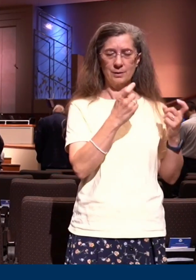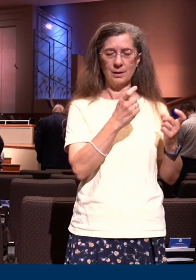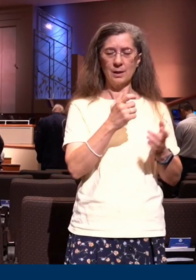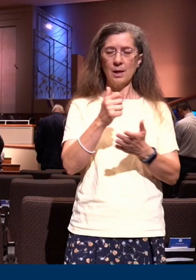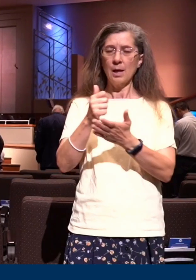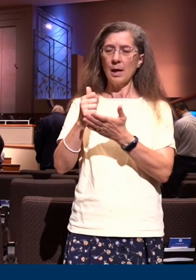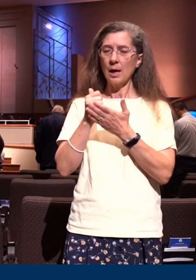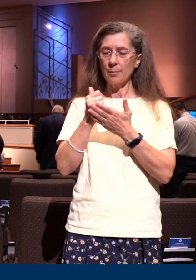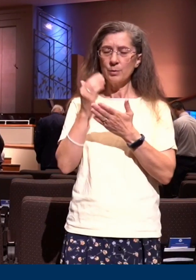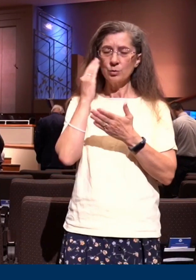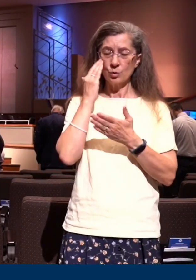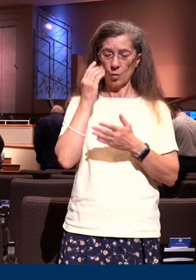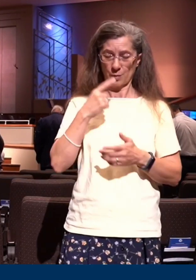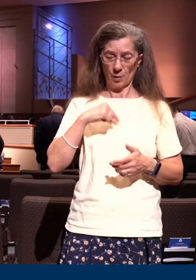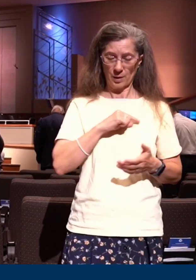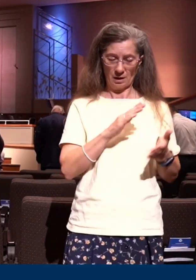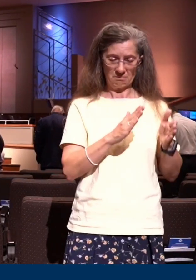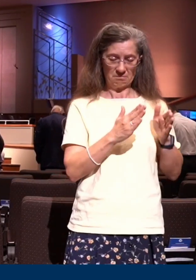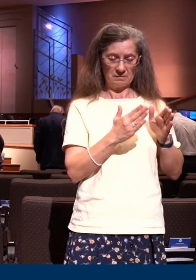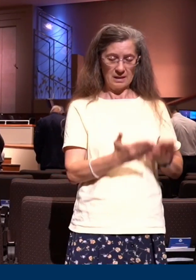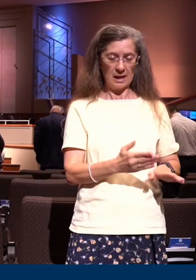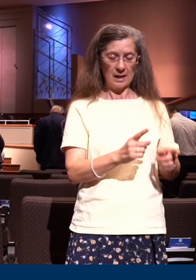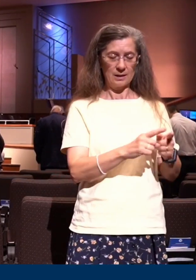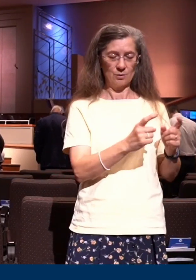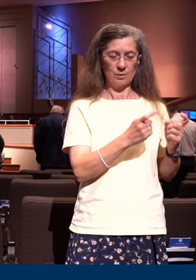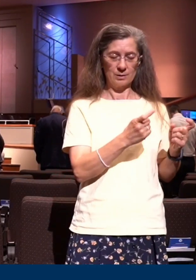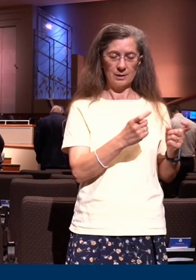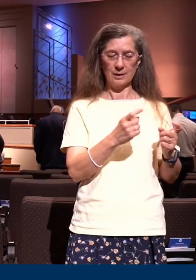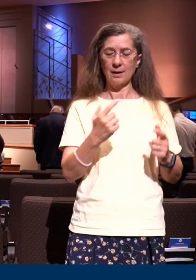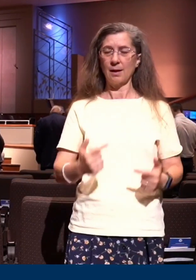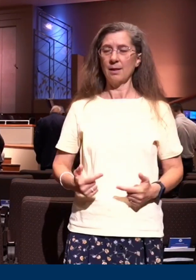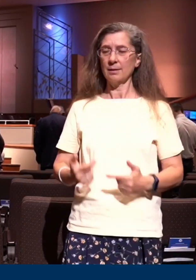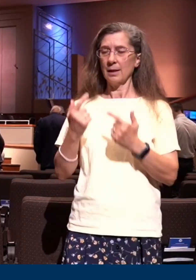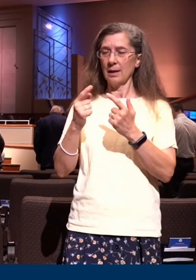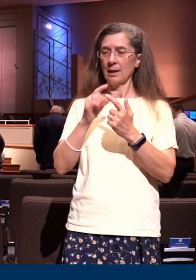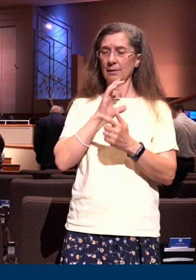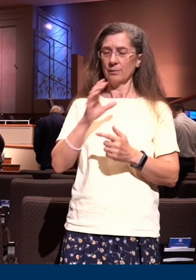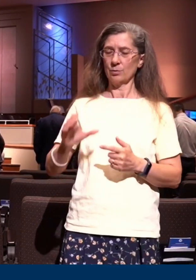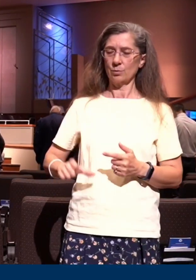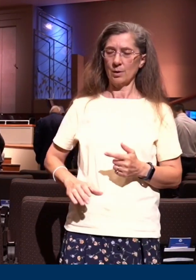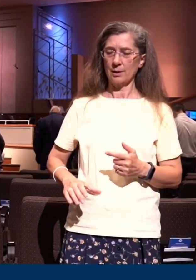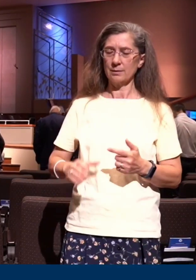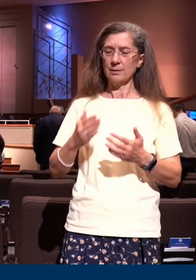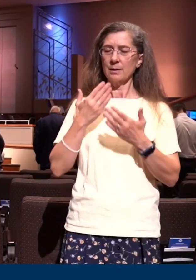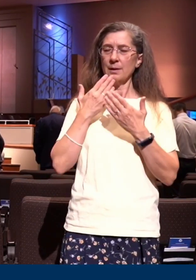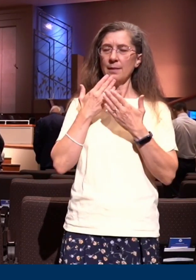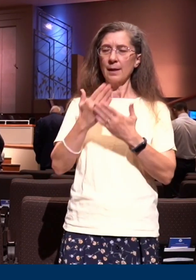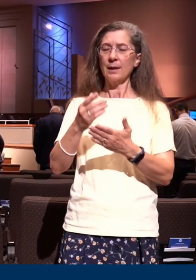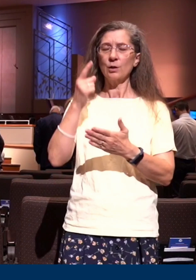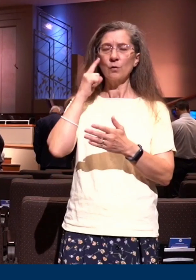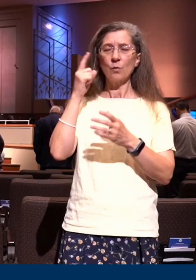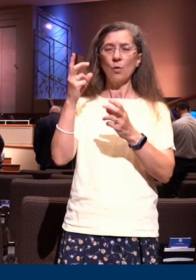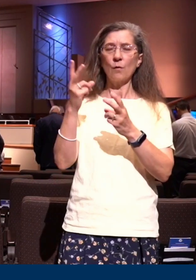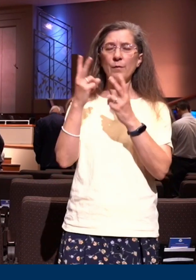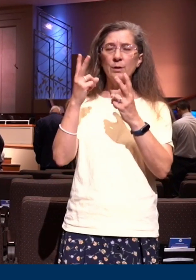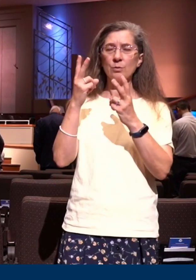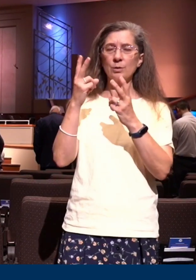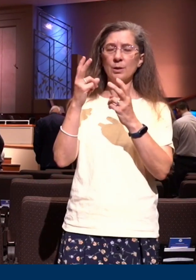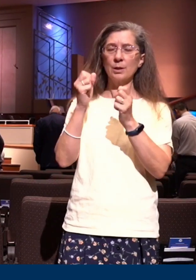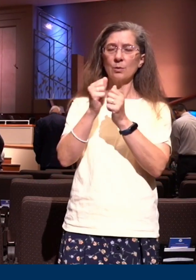dead to that old man alive to Christ and Lord we'll thank you for the victory that is in Jesus as we pray